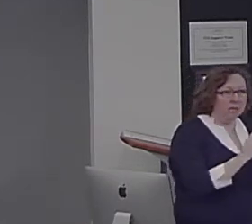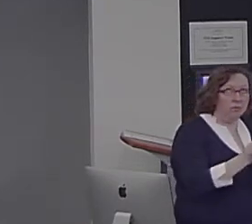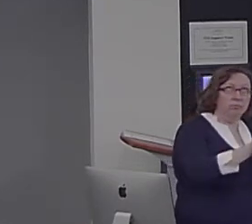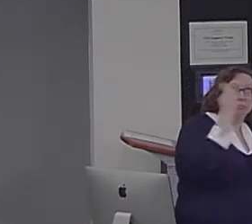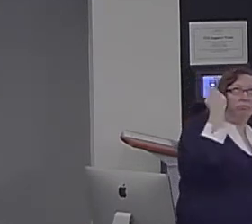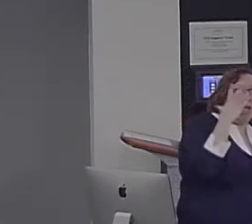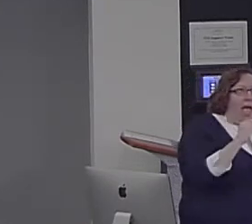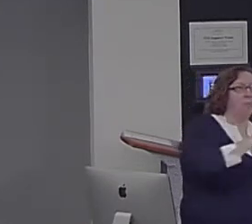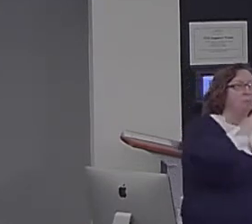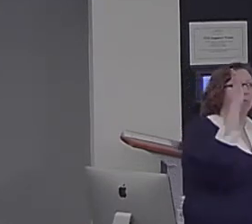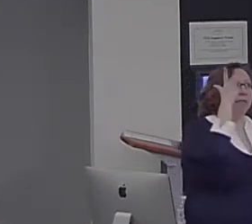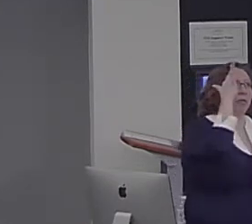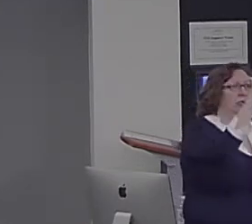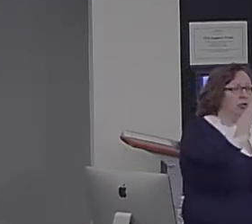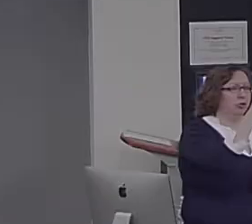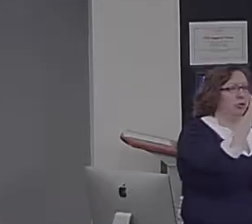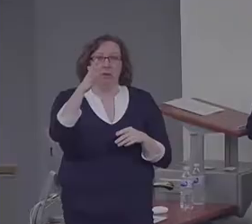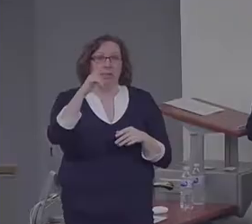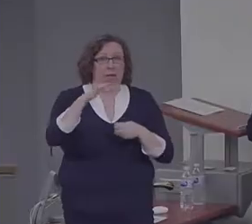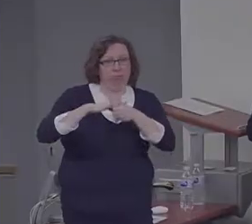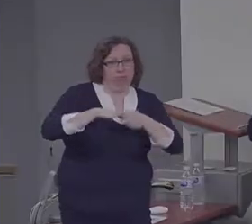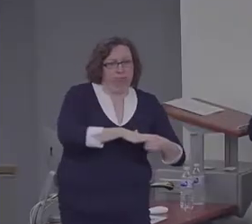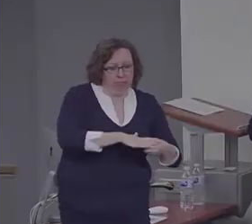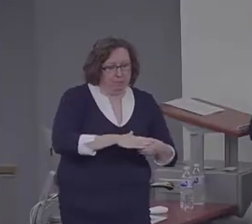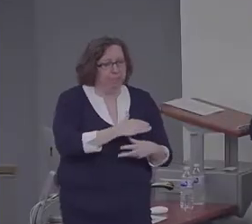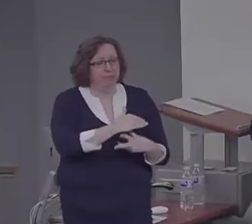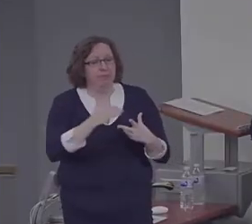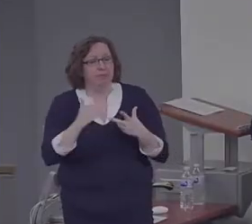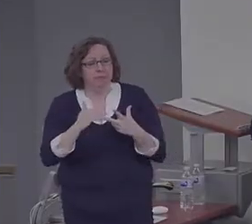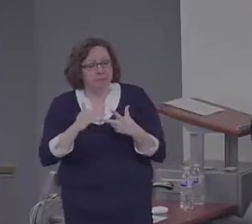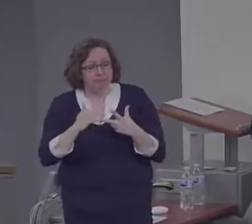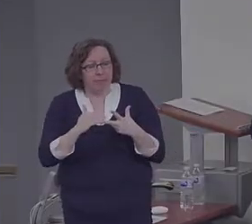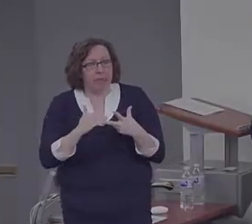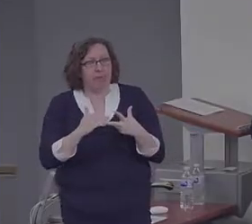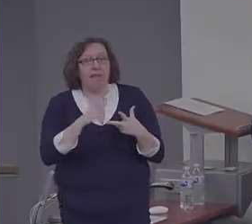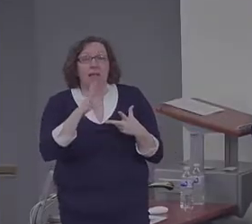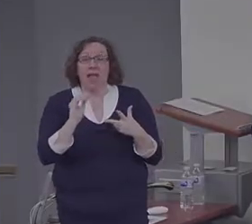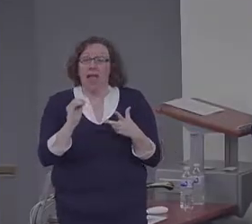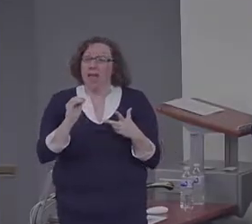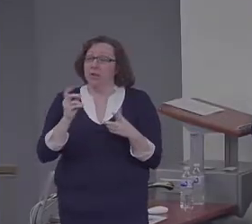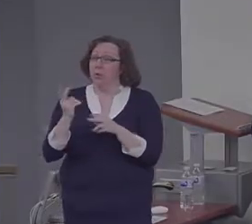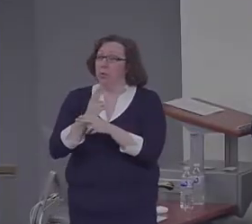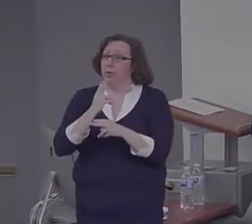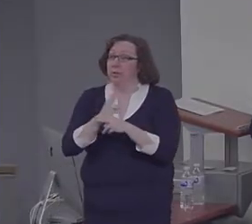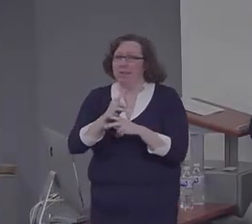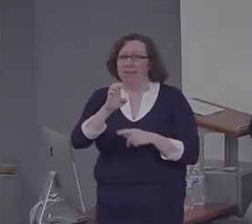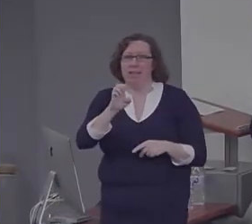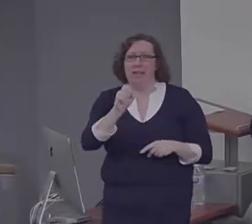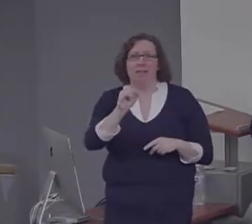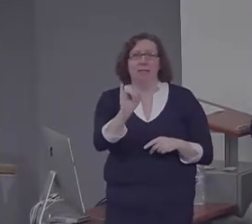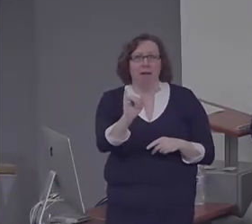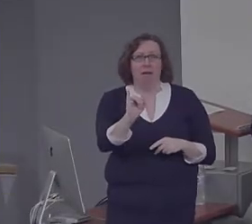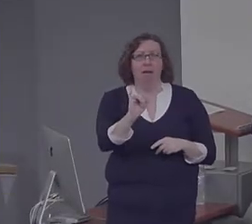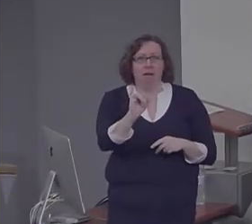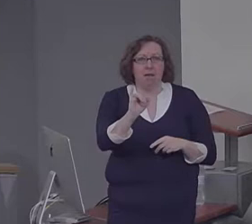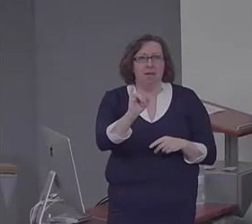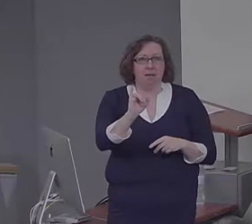manipulating episodic retrieval via the episodic specificity induction seems to